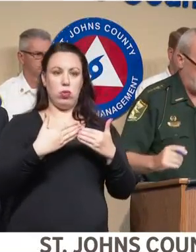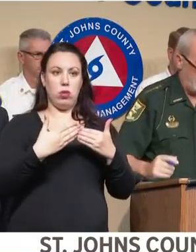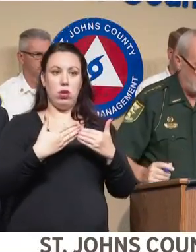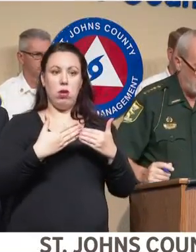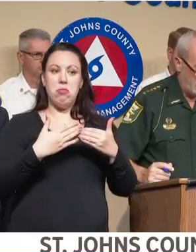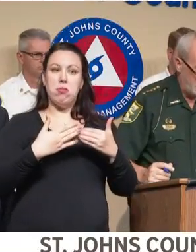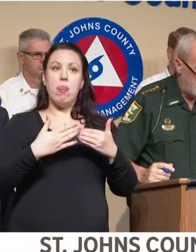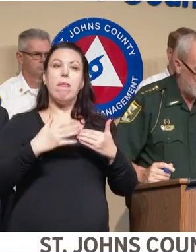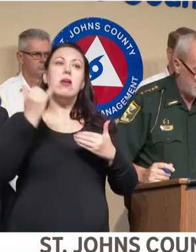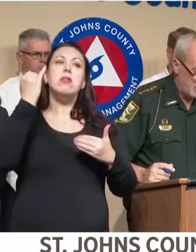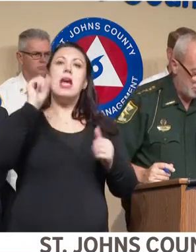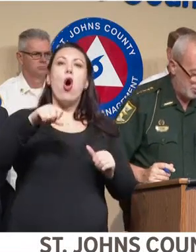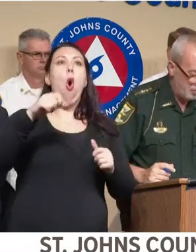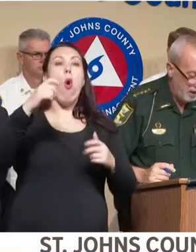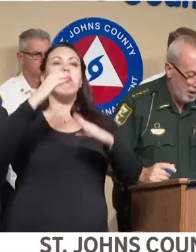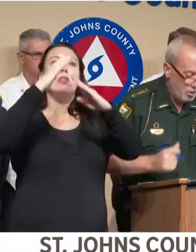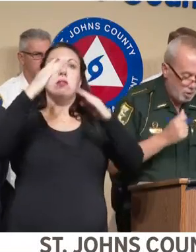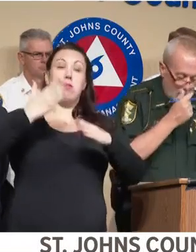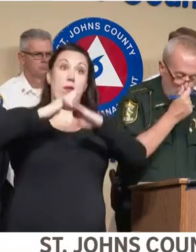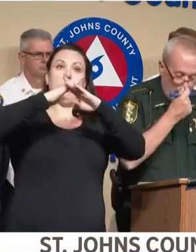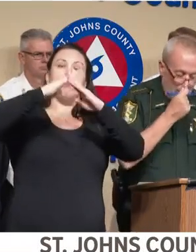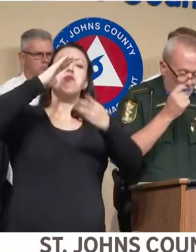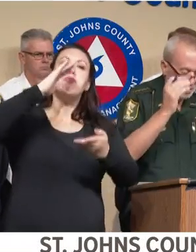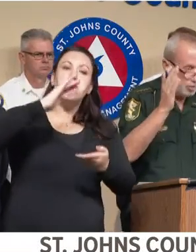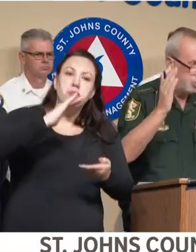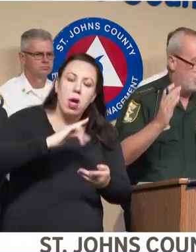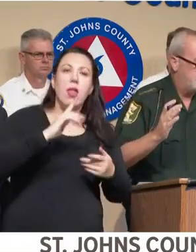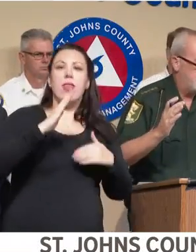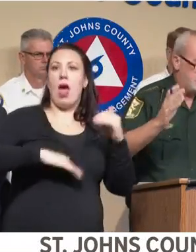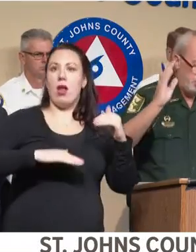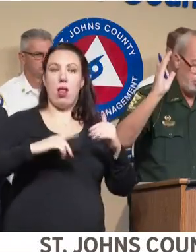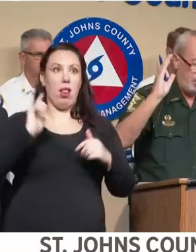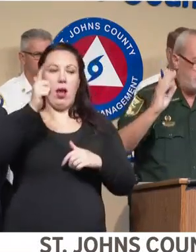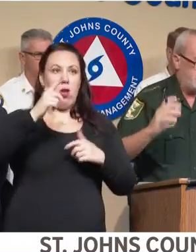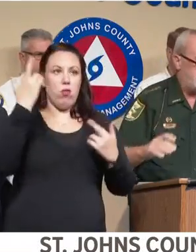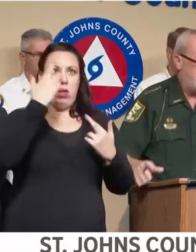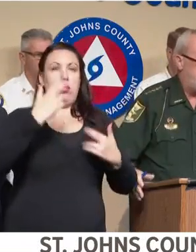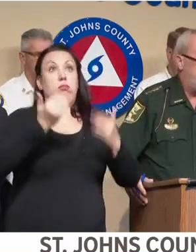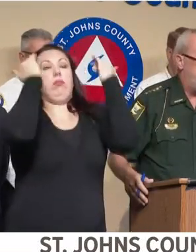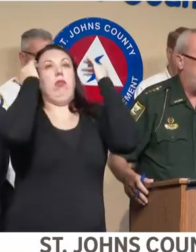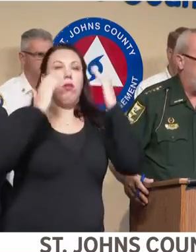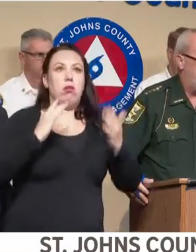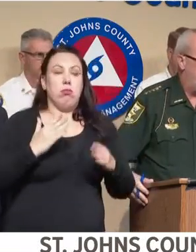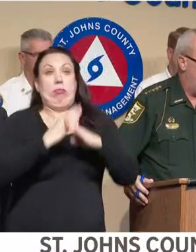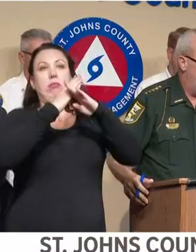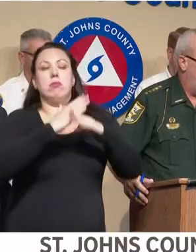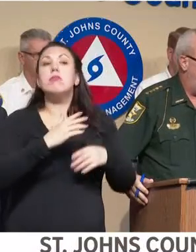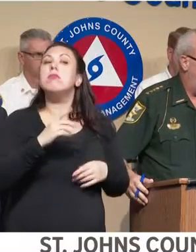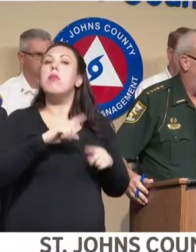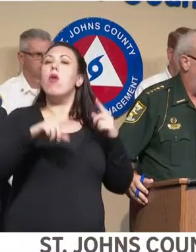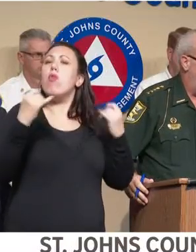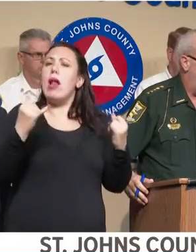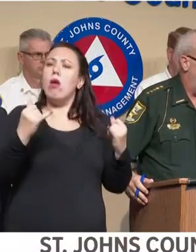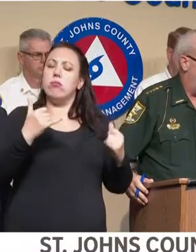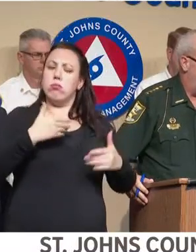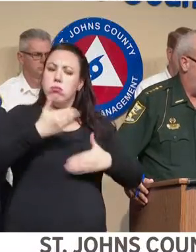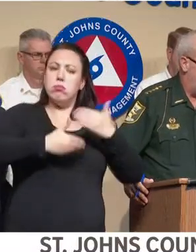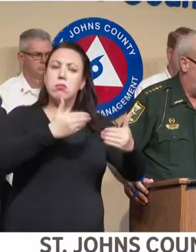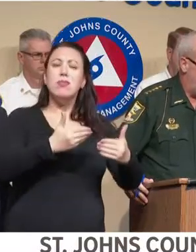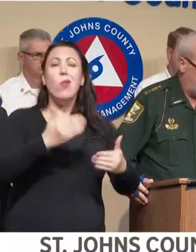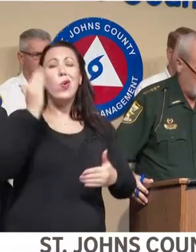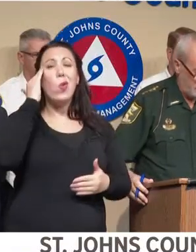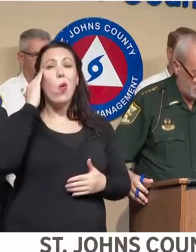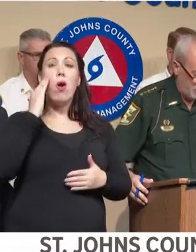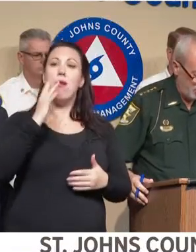power up when you're having one of these incidences. So what the storm is going to do, everyone's trying to intuit that. Mother Nature's